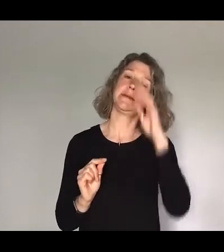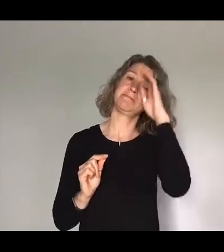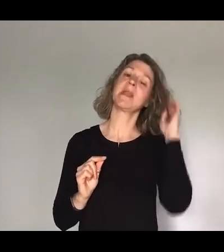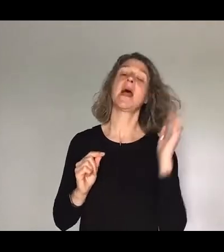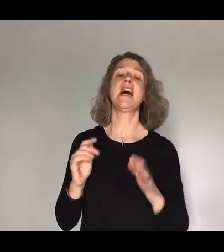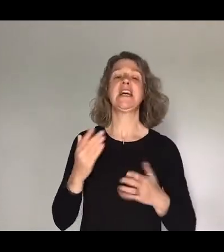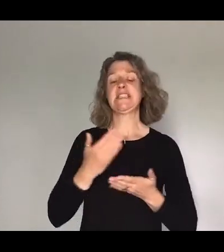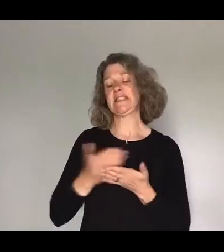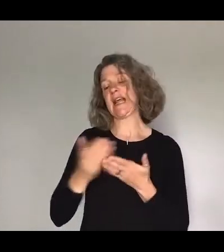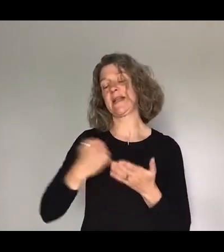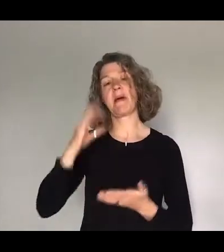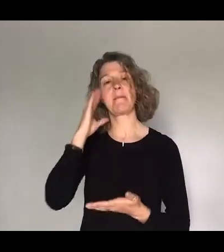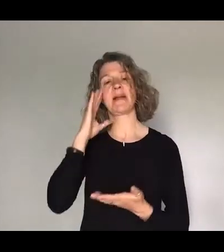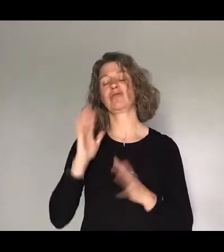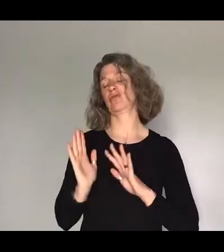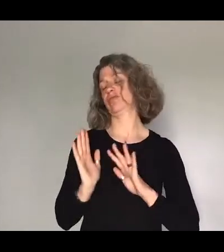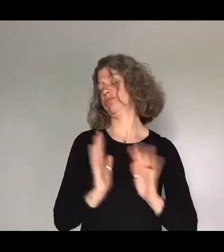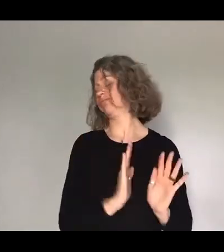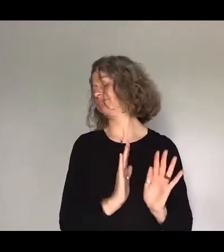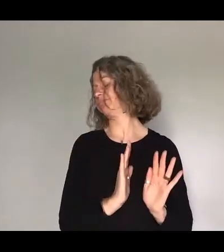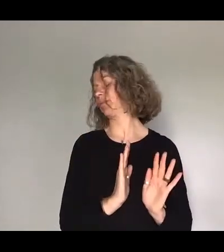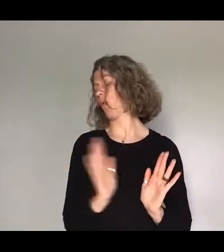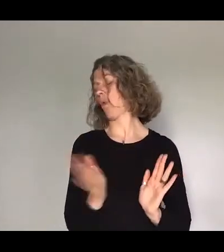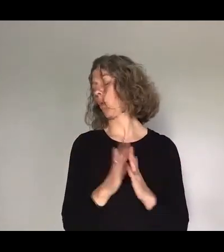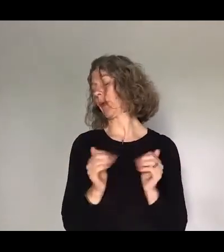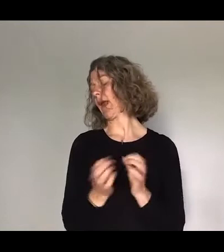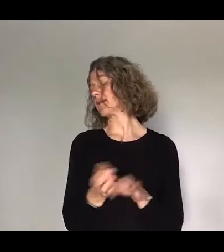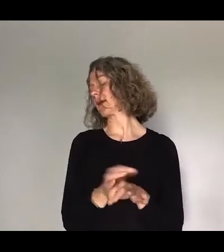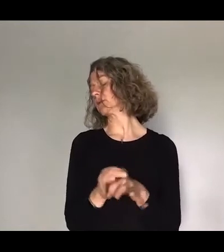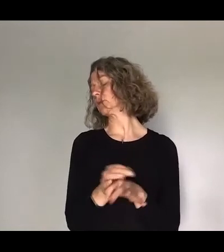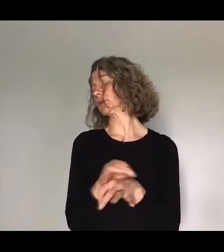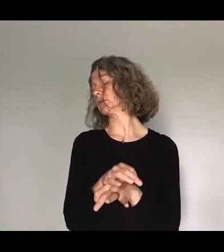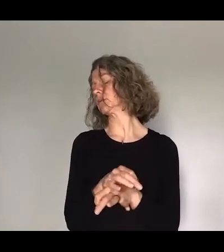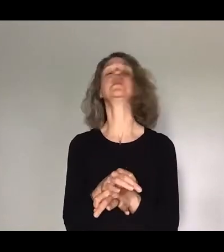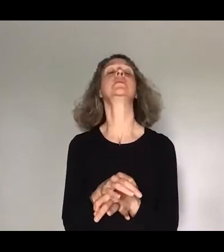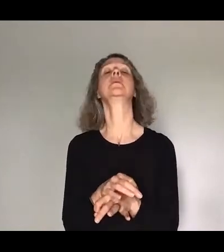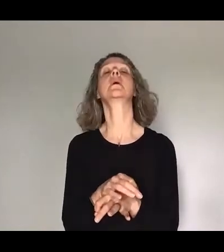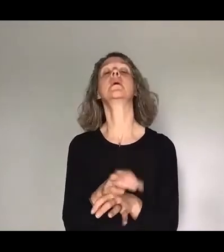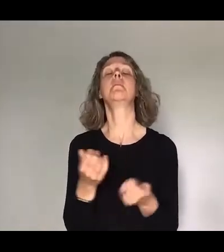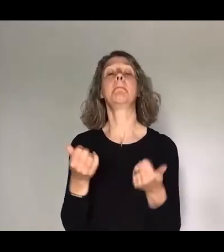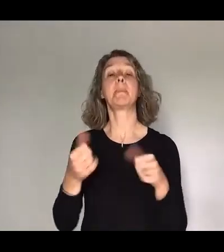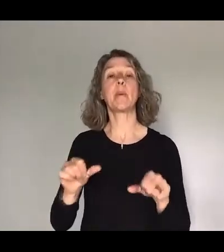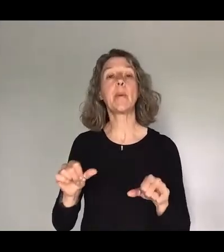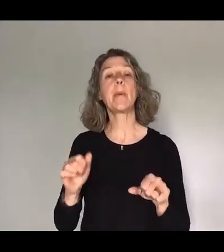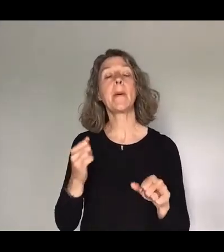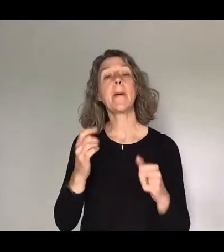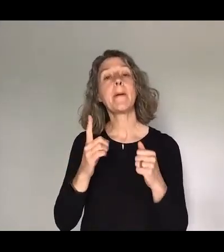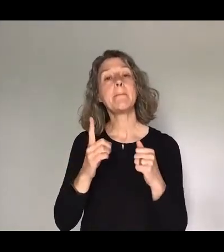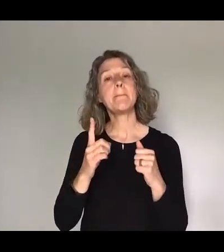weekend and again the excuses coming out and eventually my mum and my stepdad who were trying to be